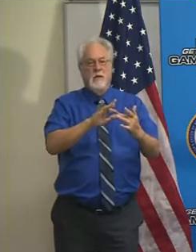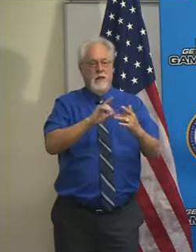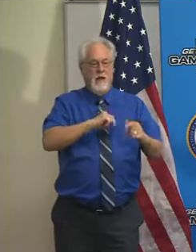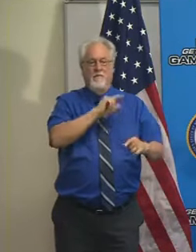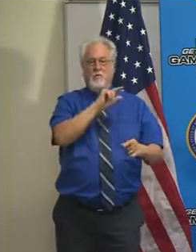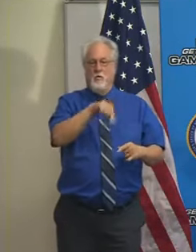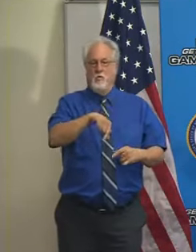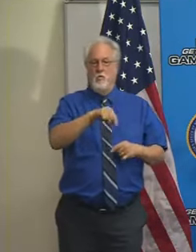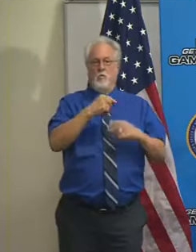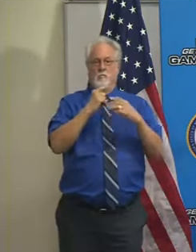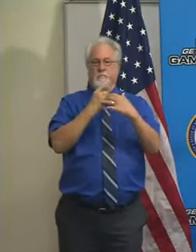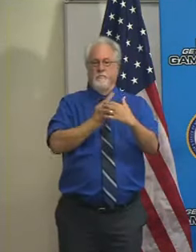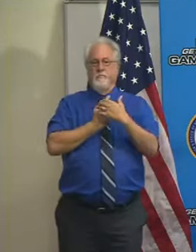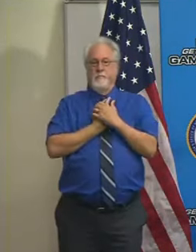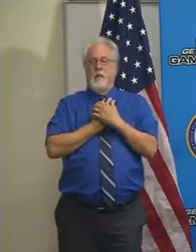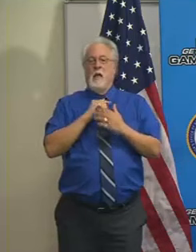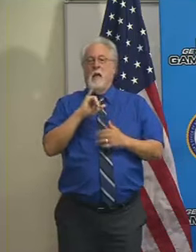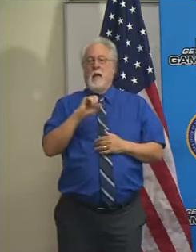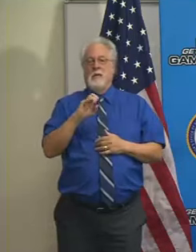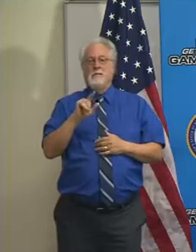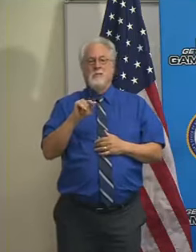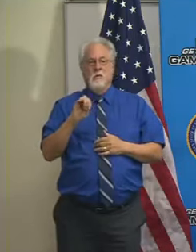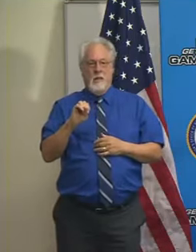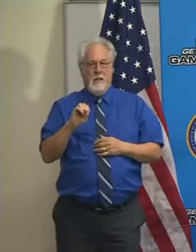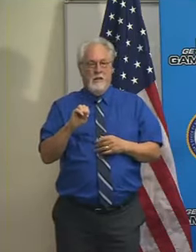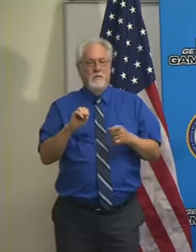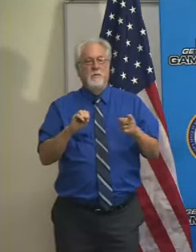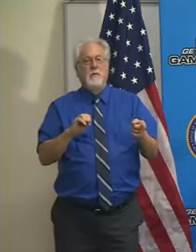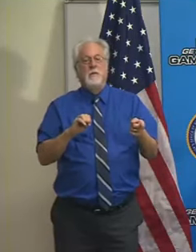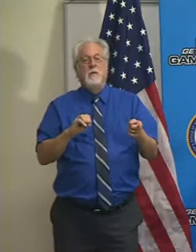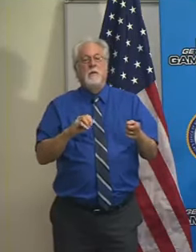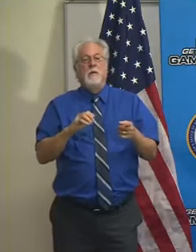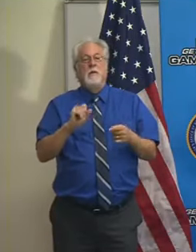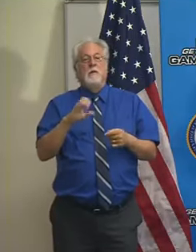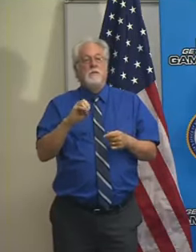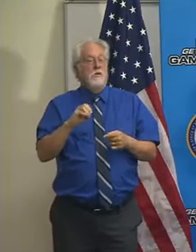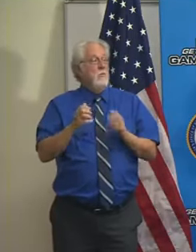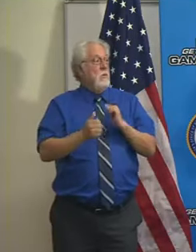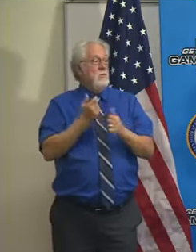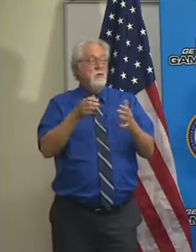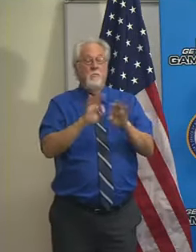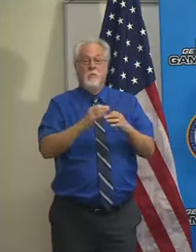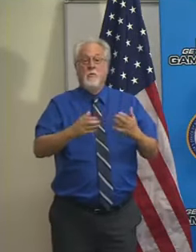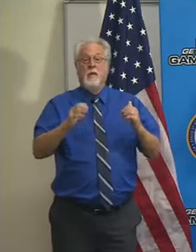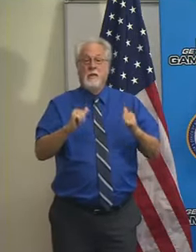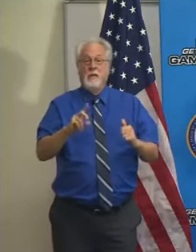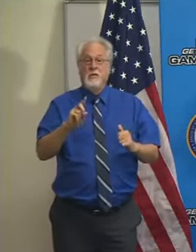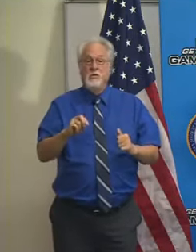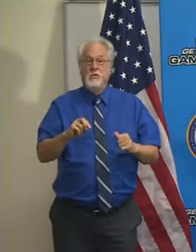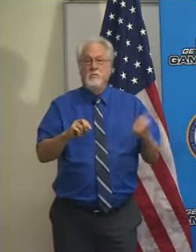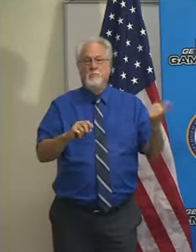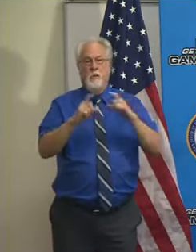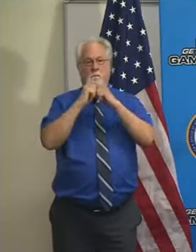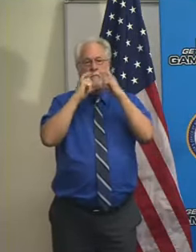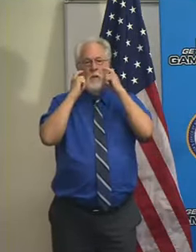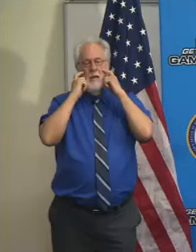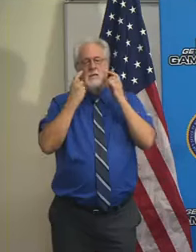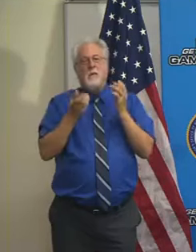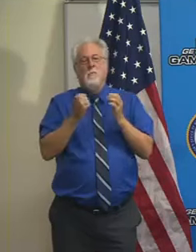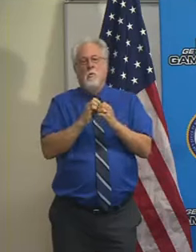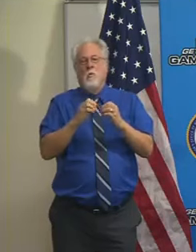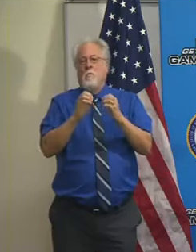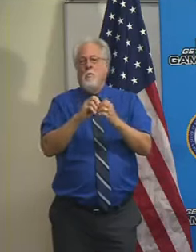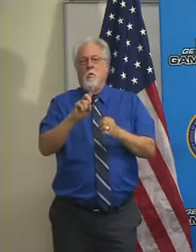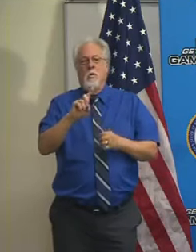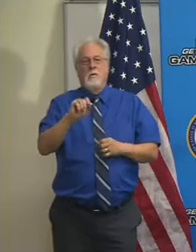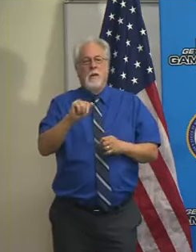if you've been in that context, less than six feet for greater than 15 minutes. And the most important thing we can do is wear a mask. More and more data